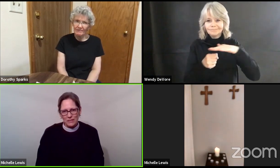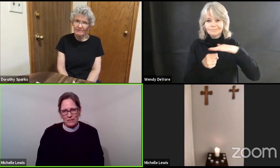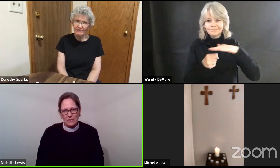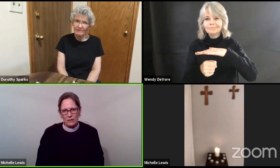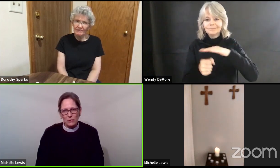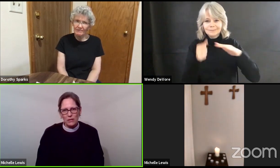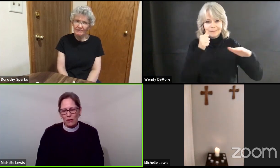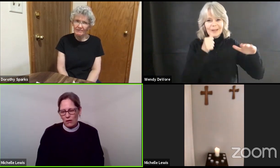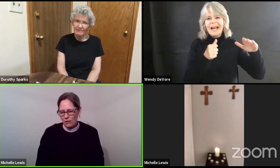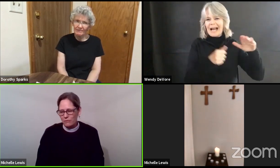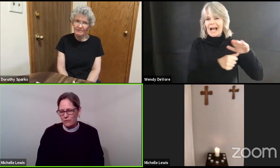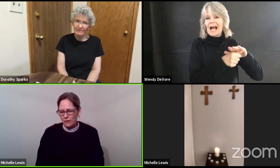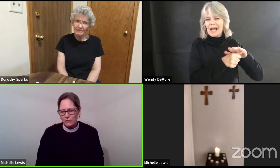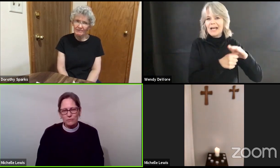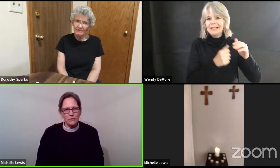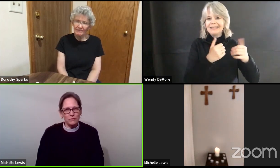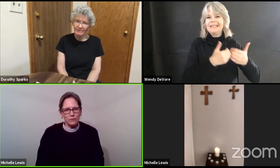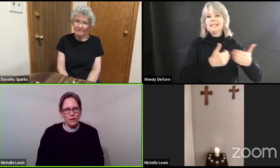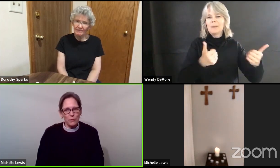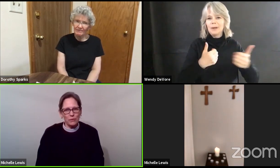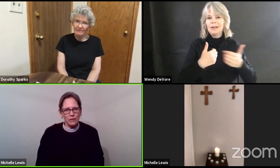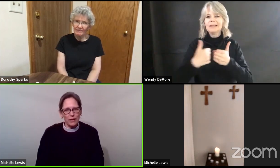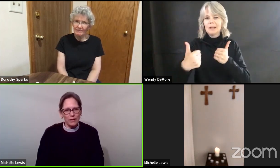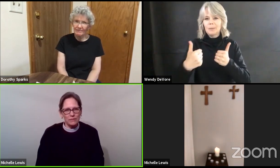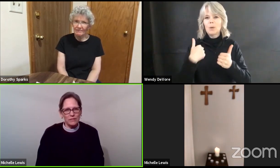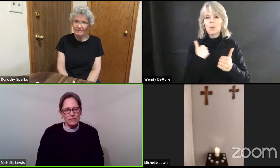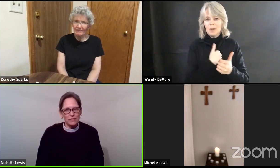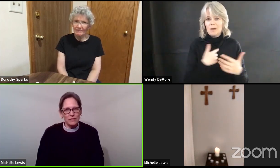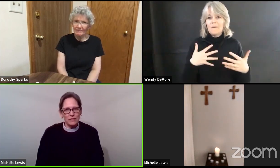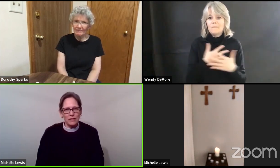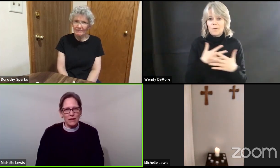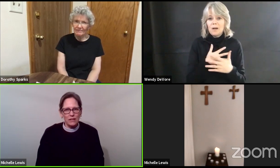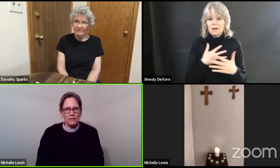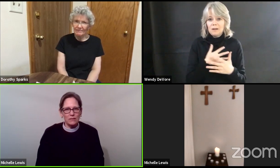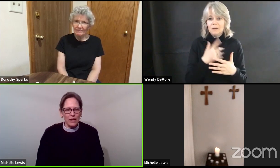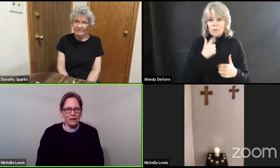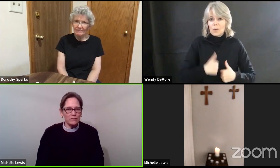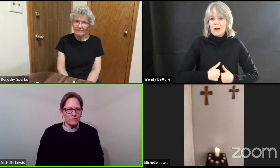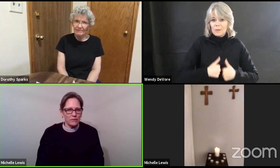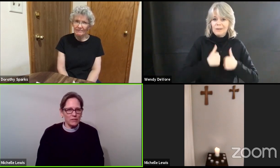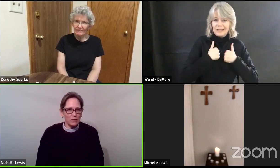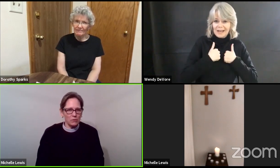we are fearful for our lives and the lives of our neighbors